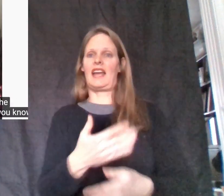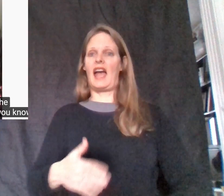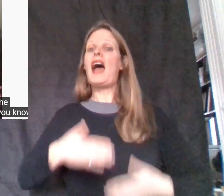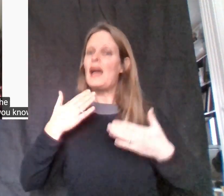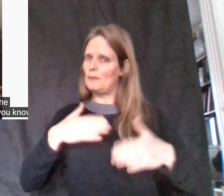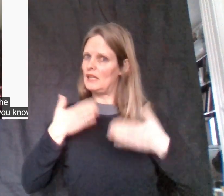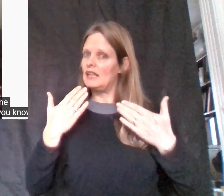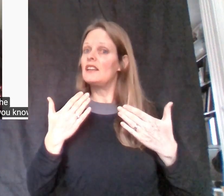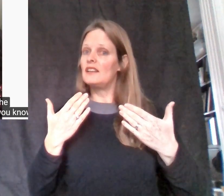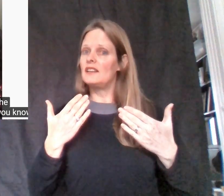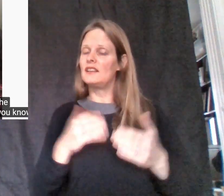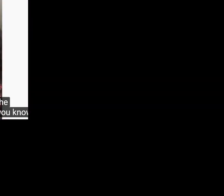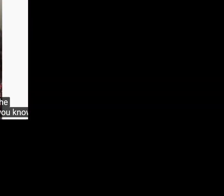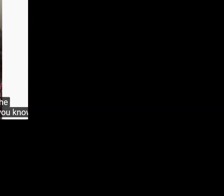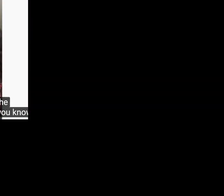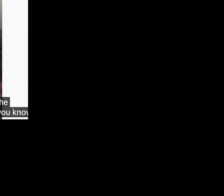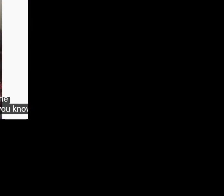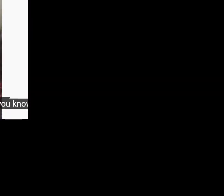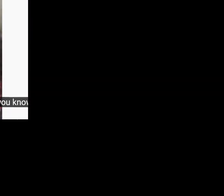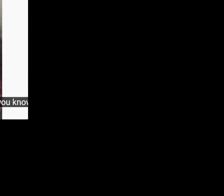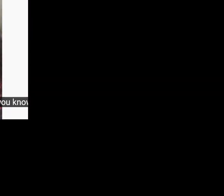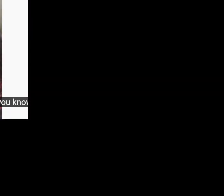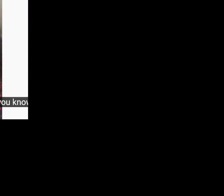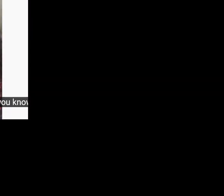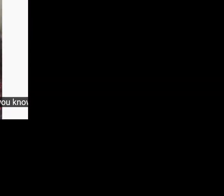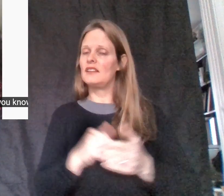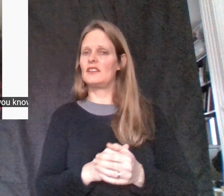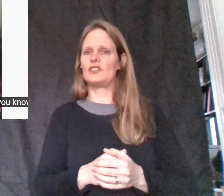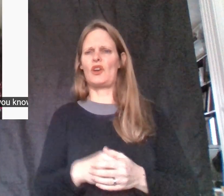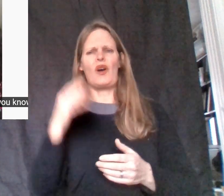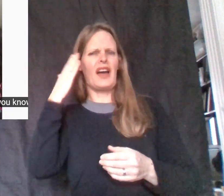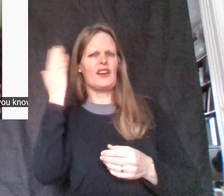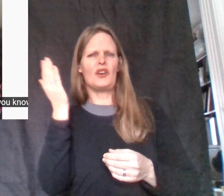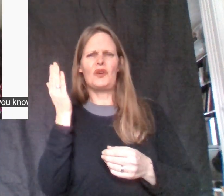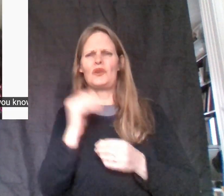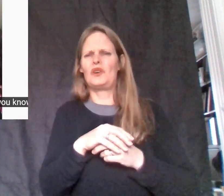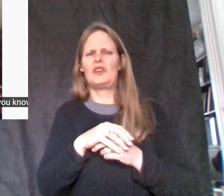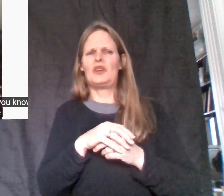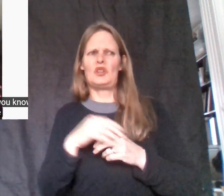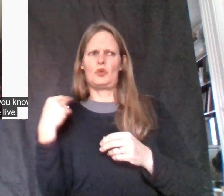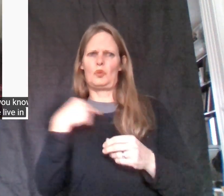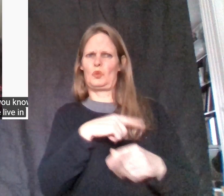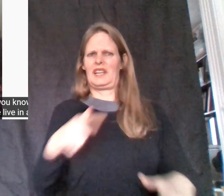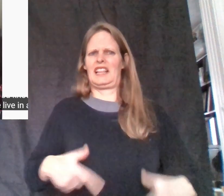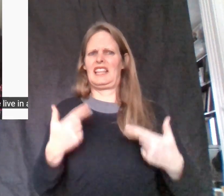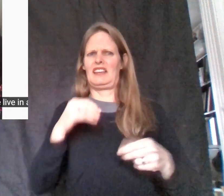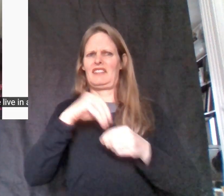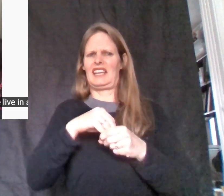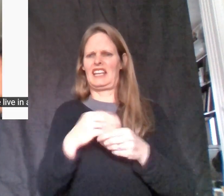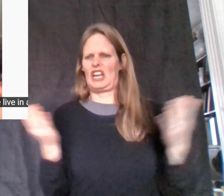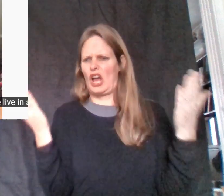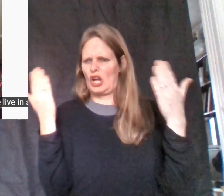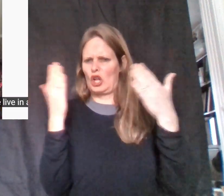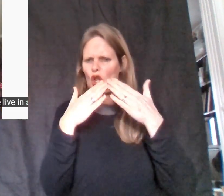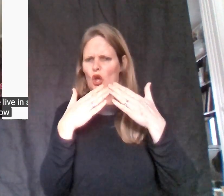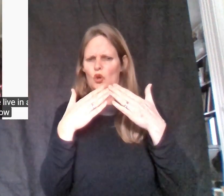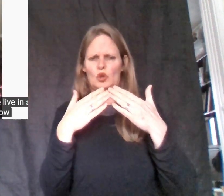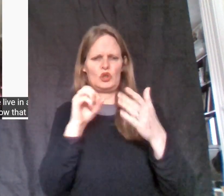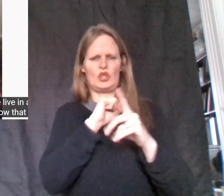You know, I mean, I don't know. Do we live in a closed society that we don't know that